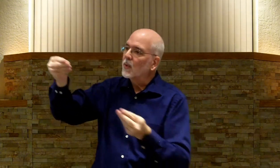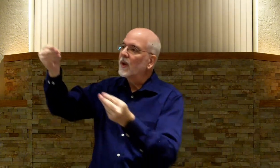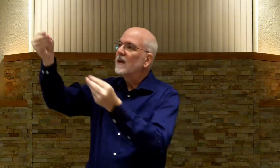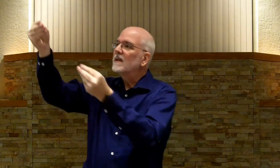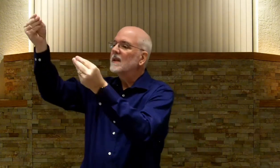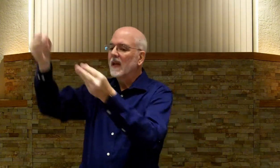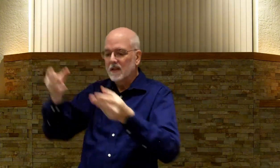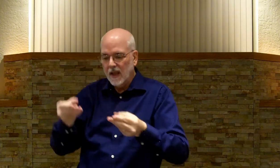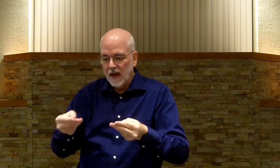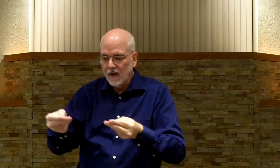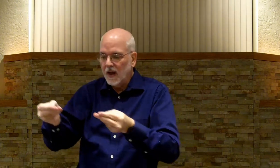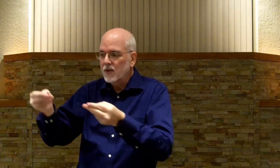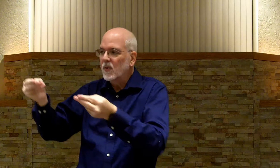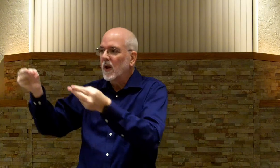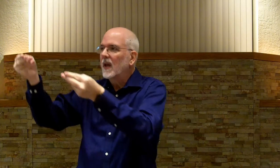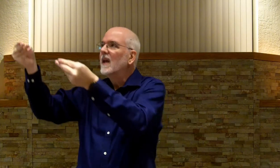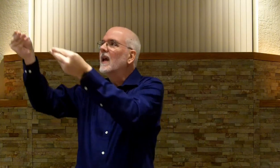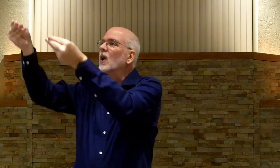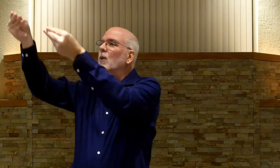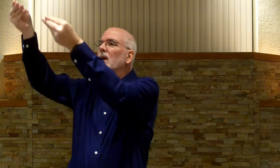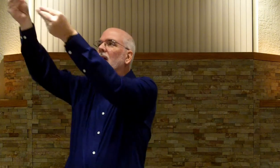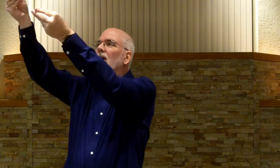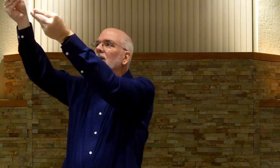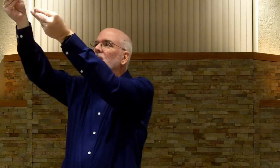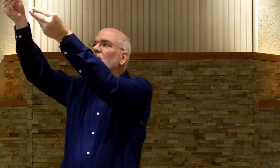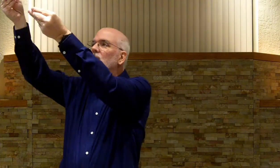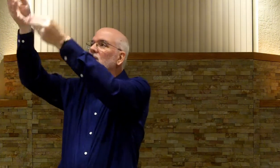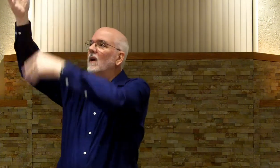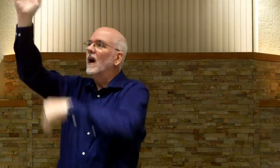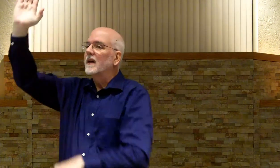Brings. It's to carry. Like a tray. And who are you carrying it to? To God.